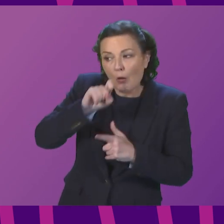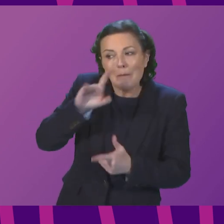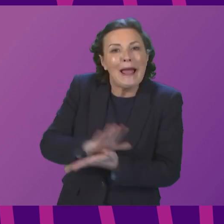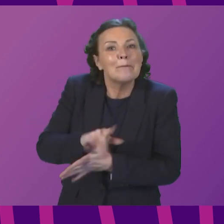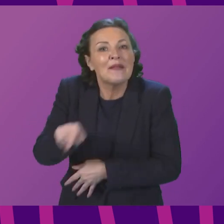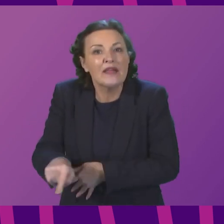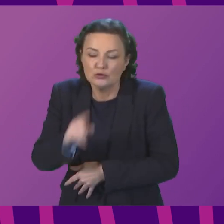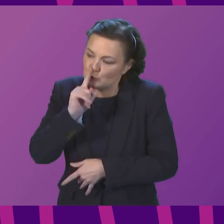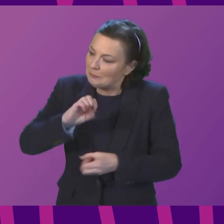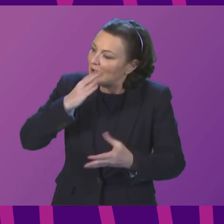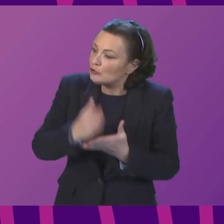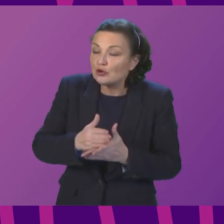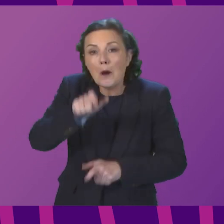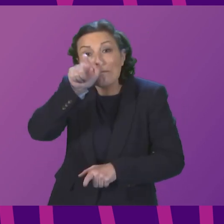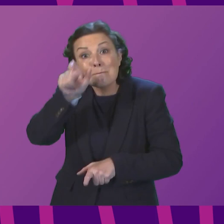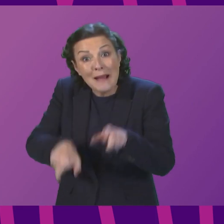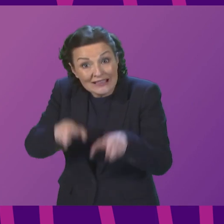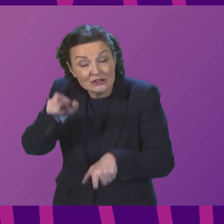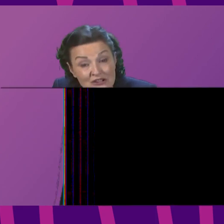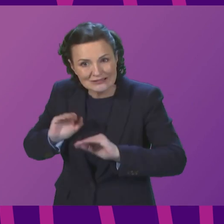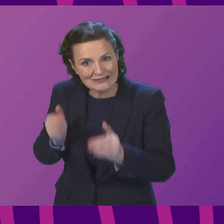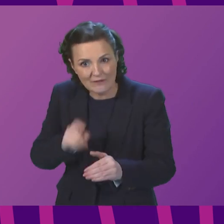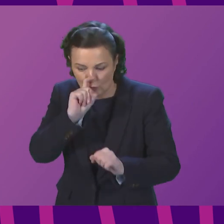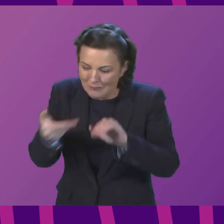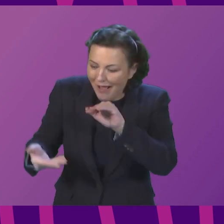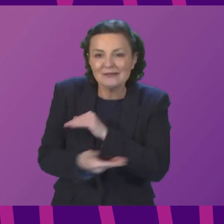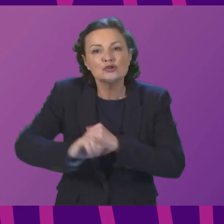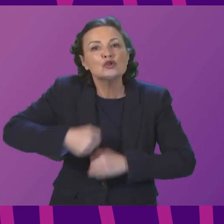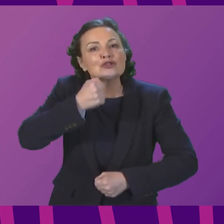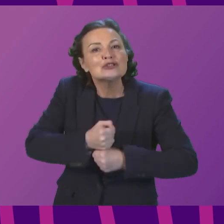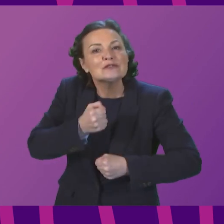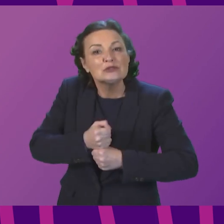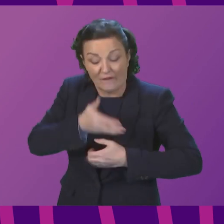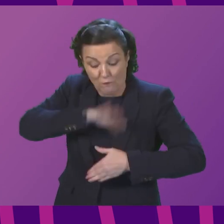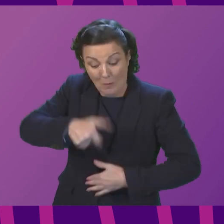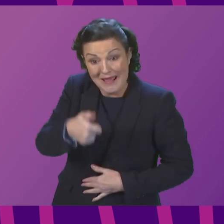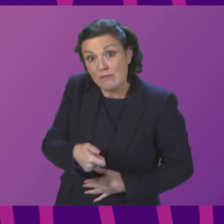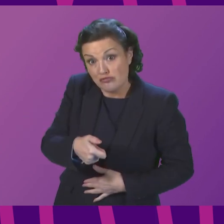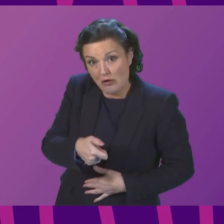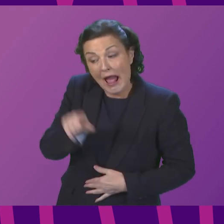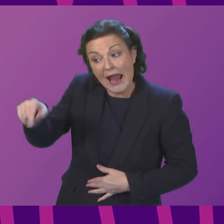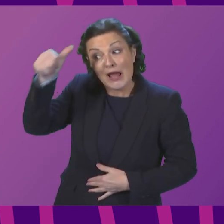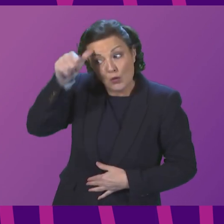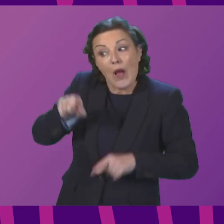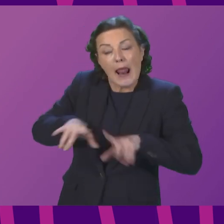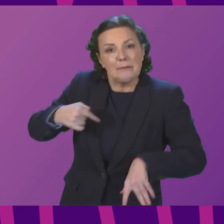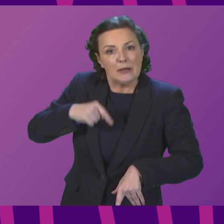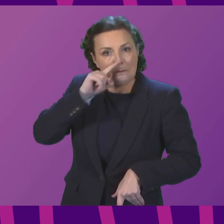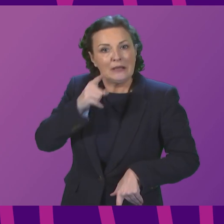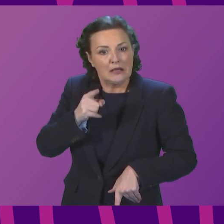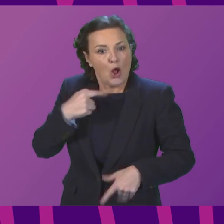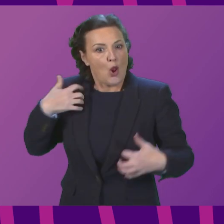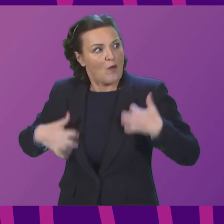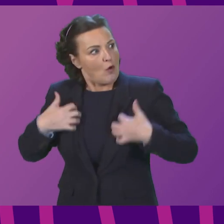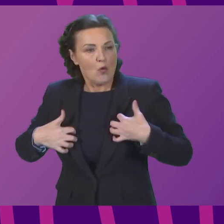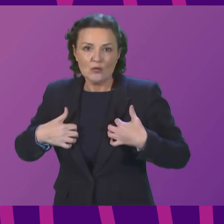to provide passenger services within the public sector under Scottish Government control from April, and I know he, like me, will be very much